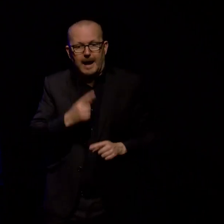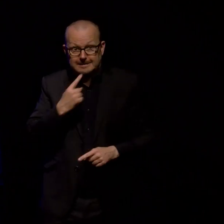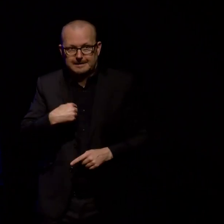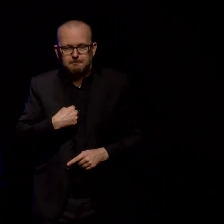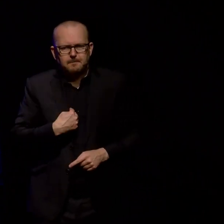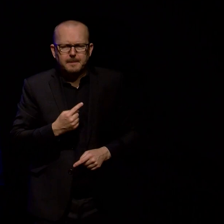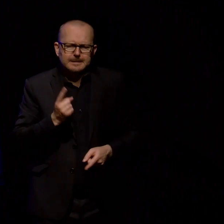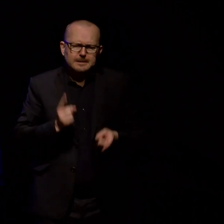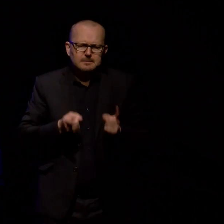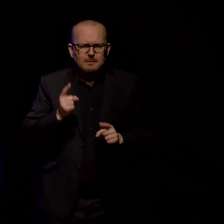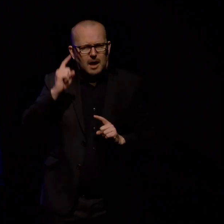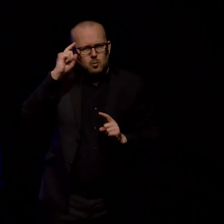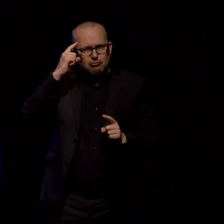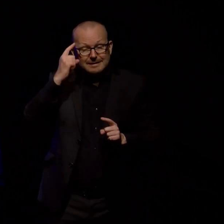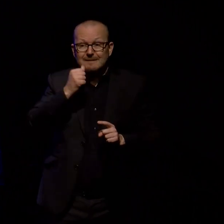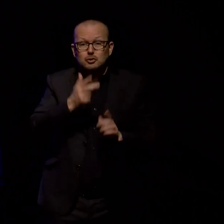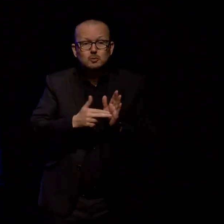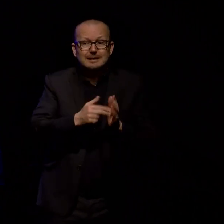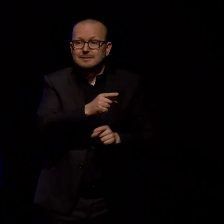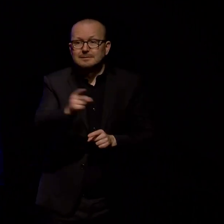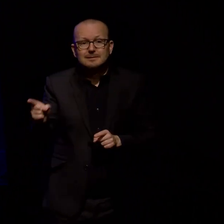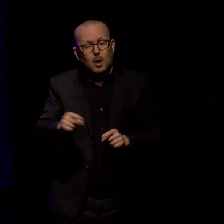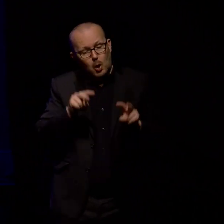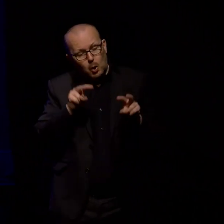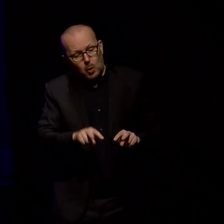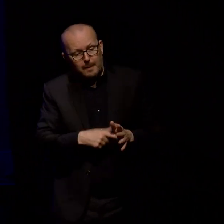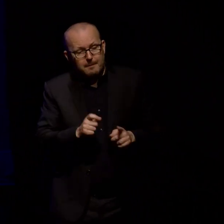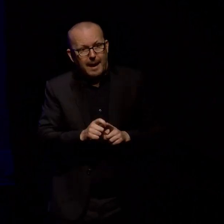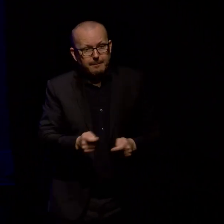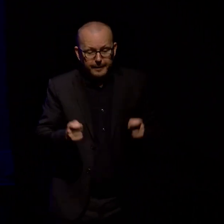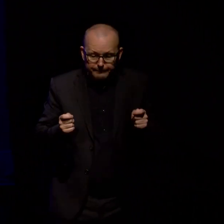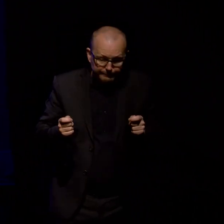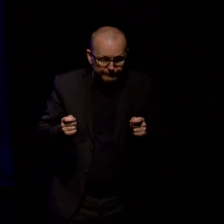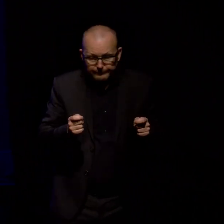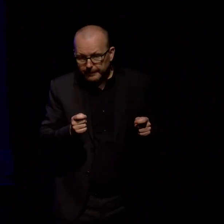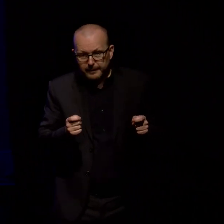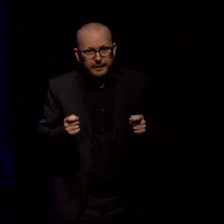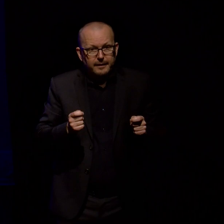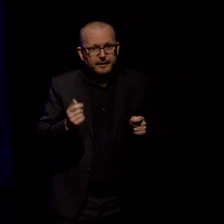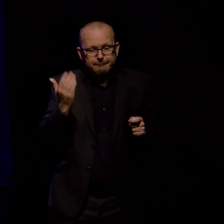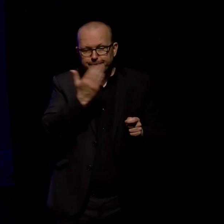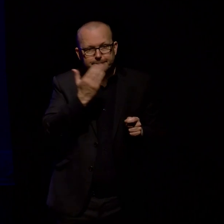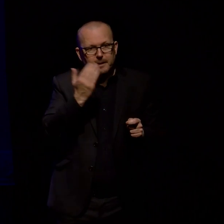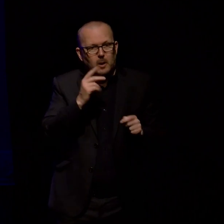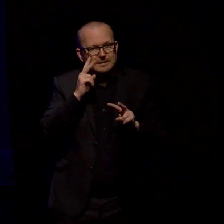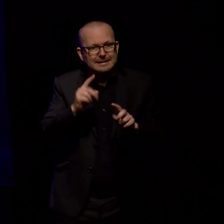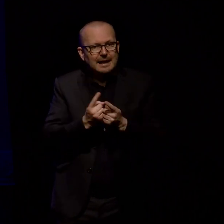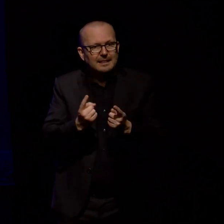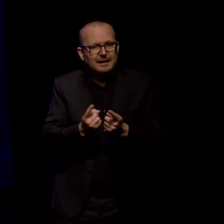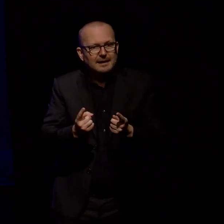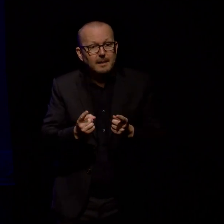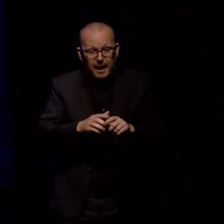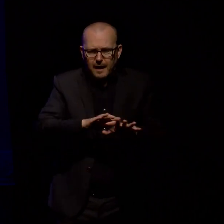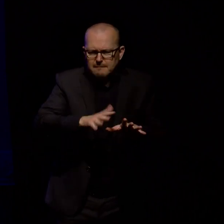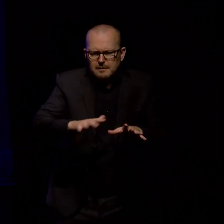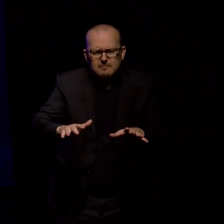worry that when New Zealanders look at maps of their country they hardly see anything at all. Those distinctive landforms coloured in soothing